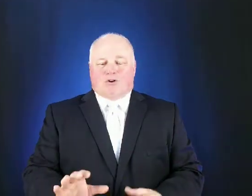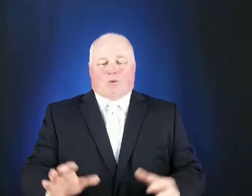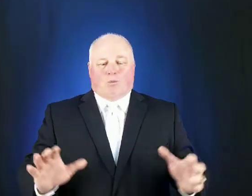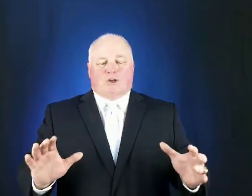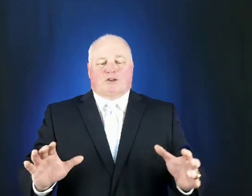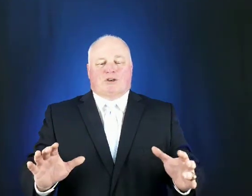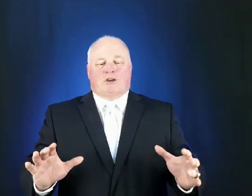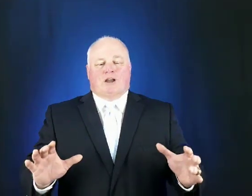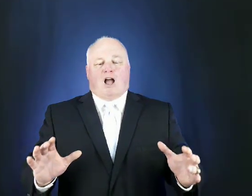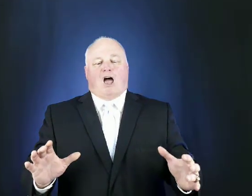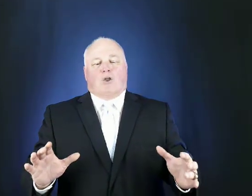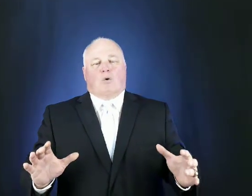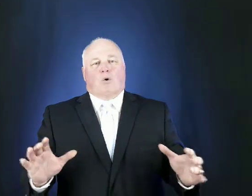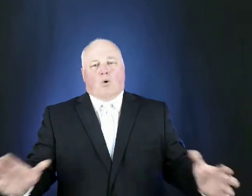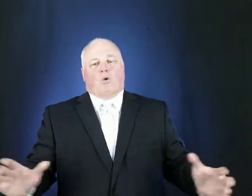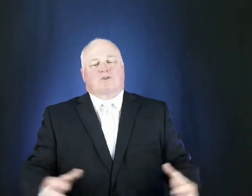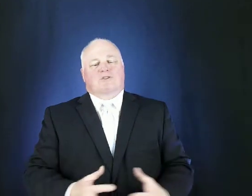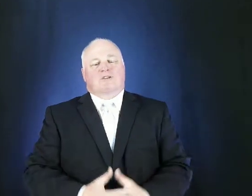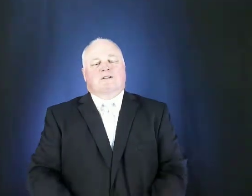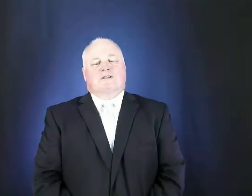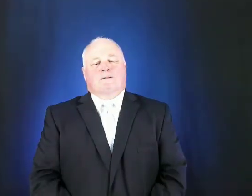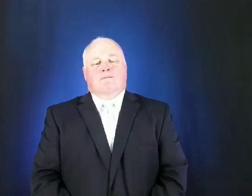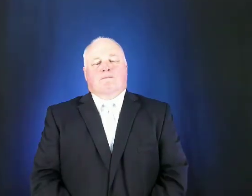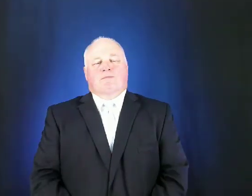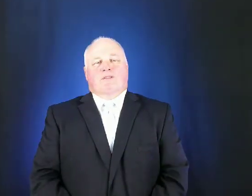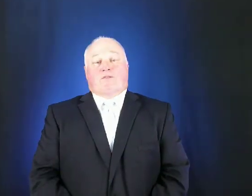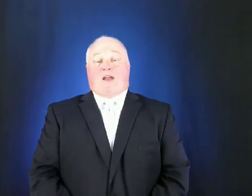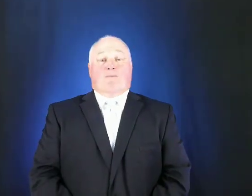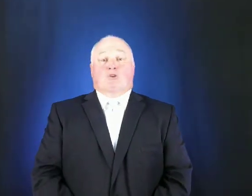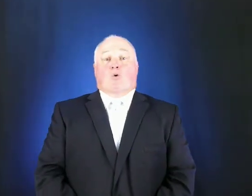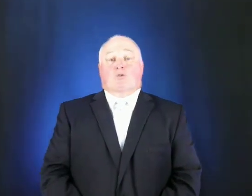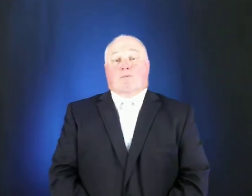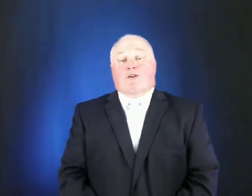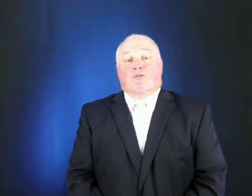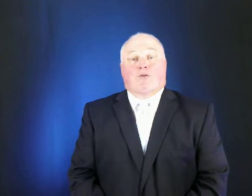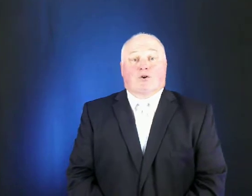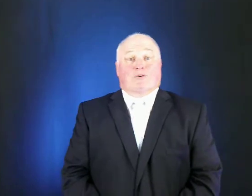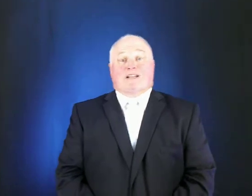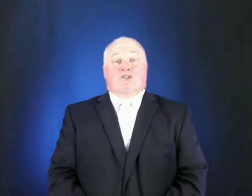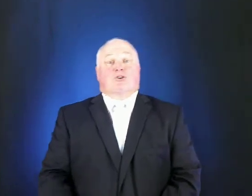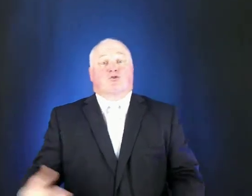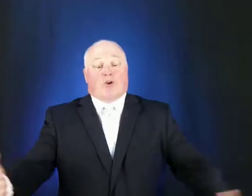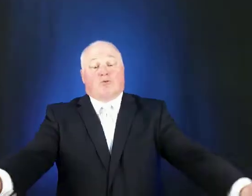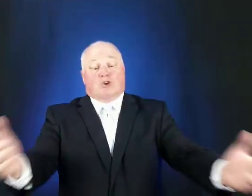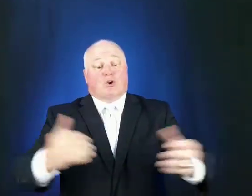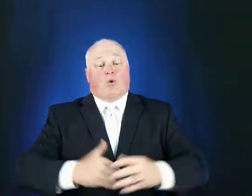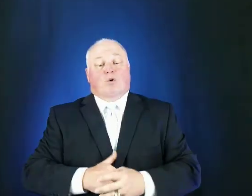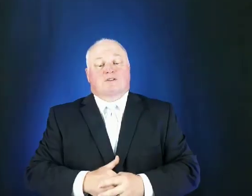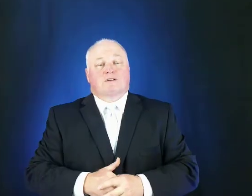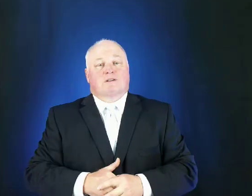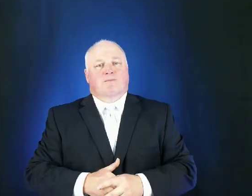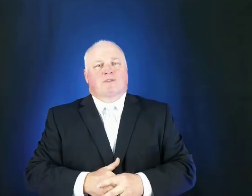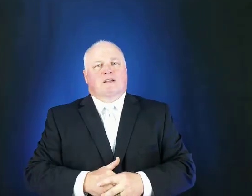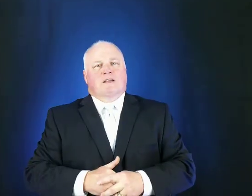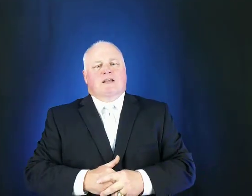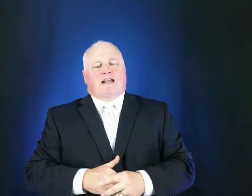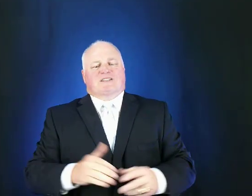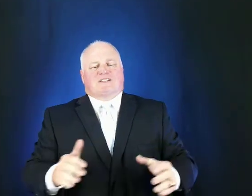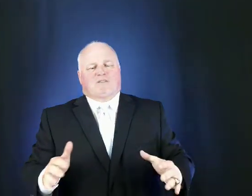wooden hollow horse the famous horse would be referred to as the trojan horse and several